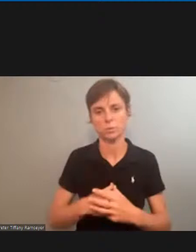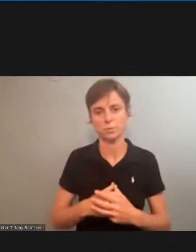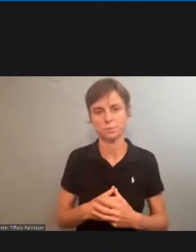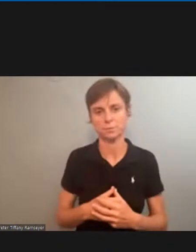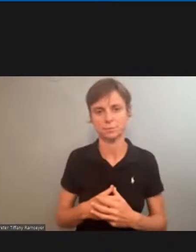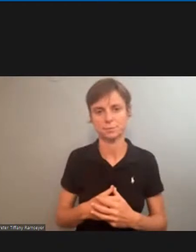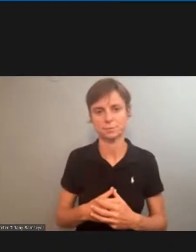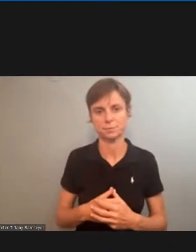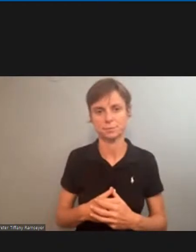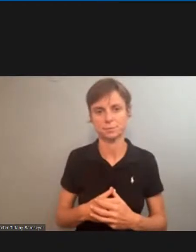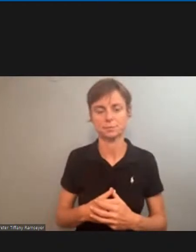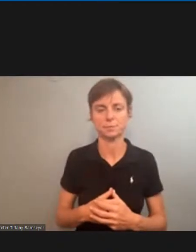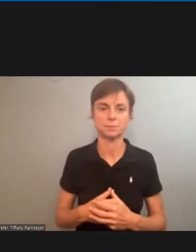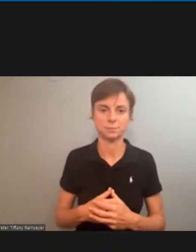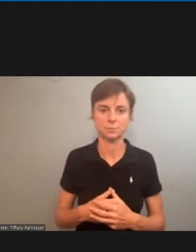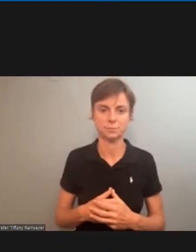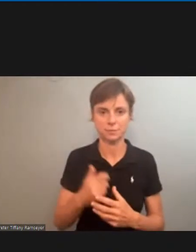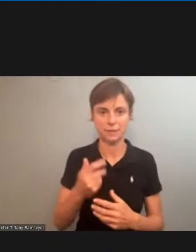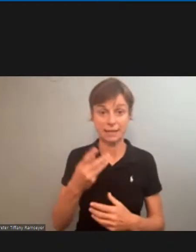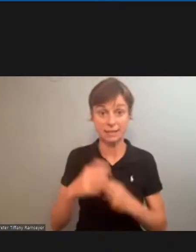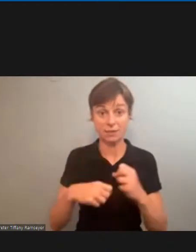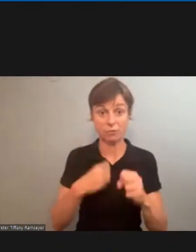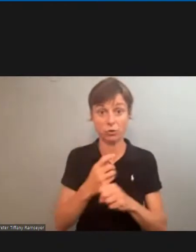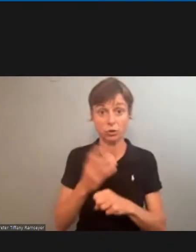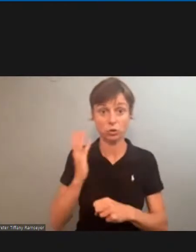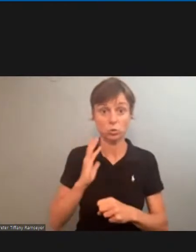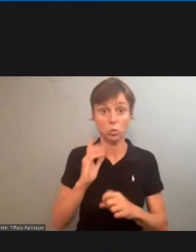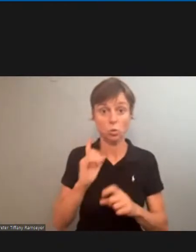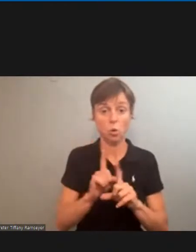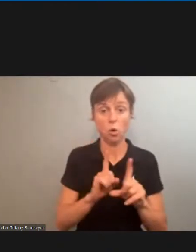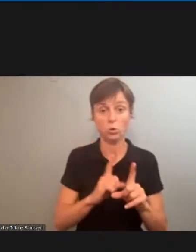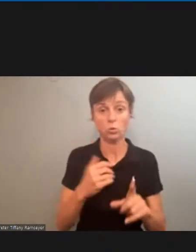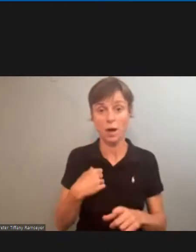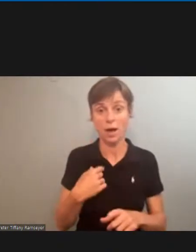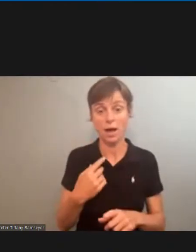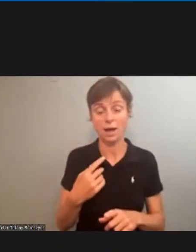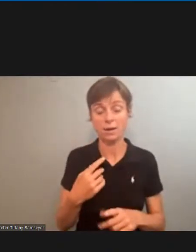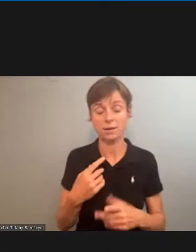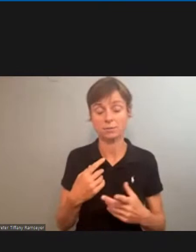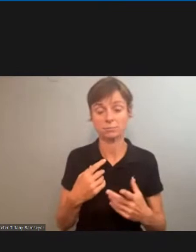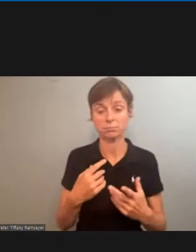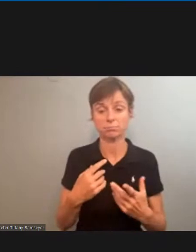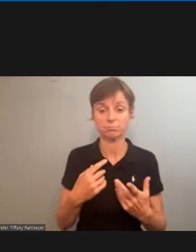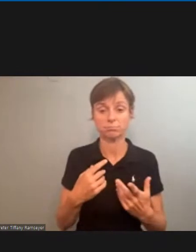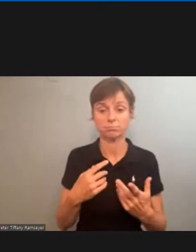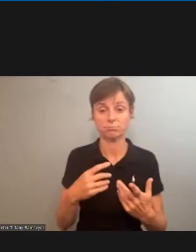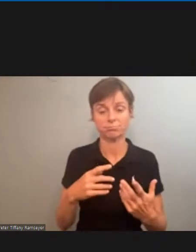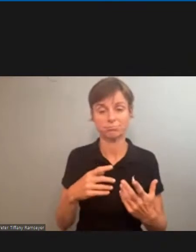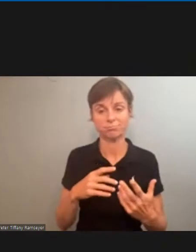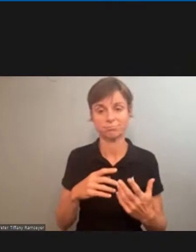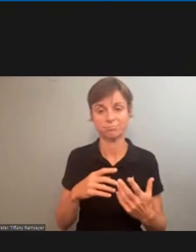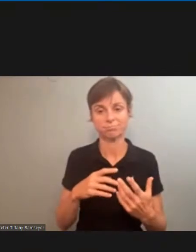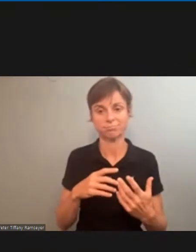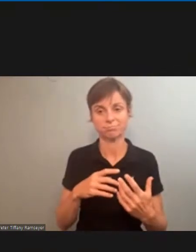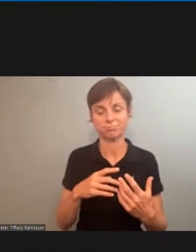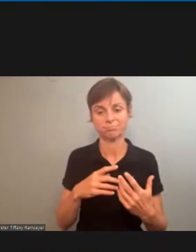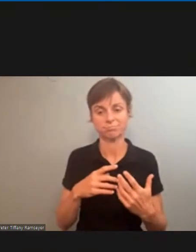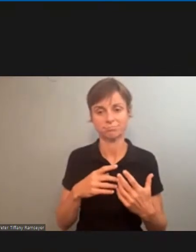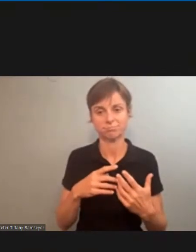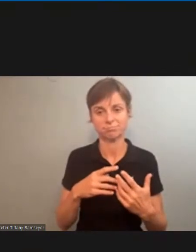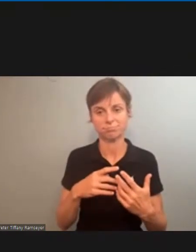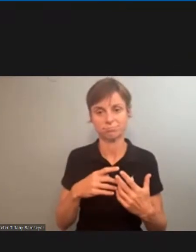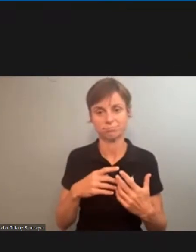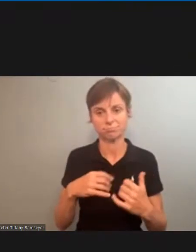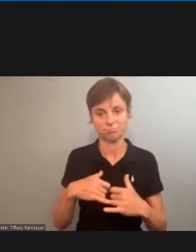several years ago, we also took to issue the scheduled examiners and how